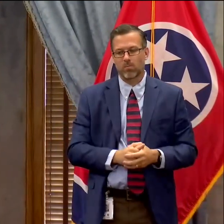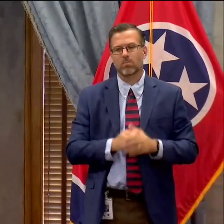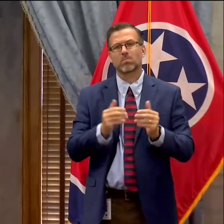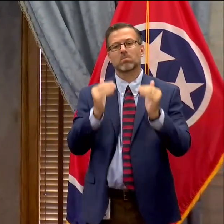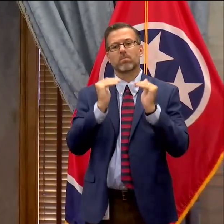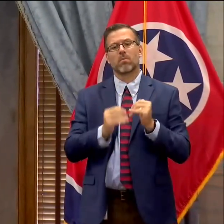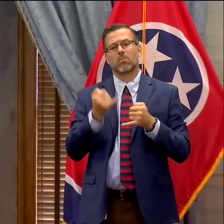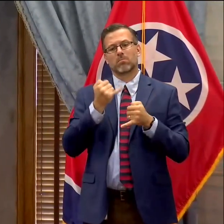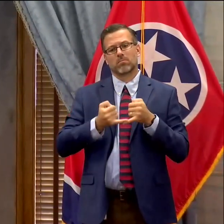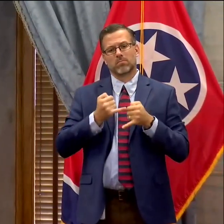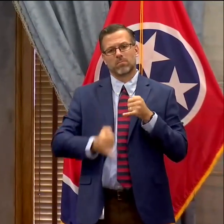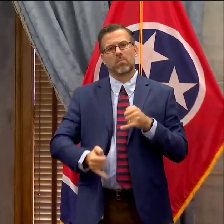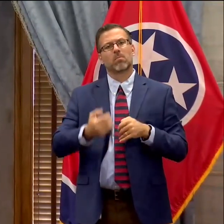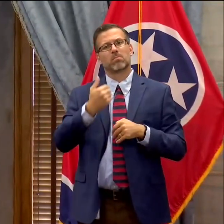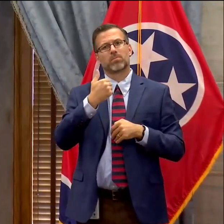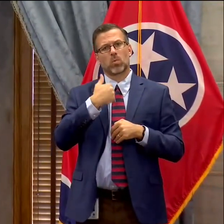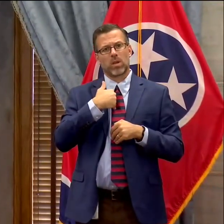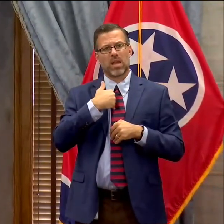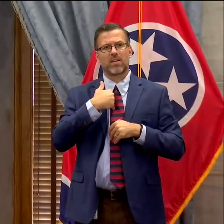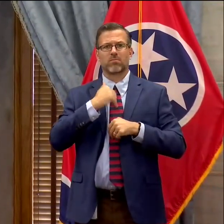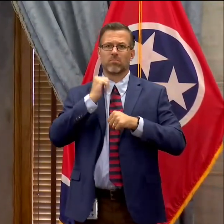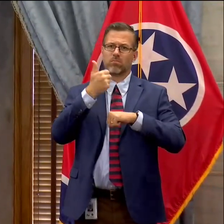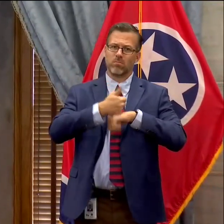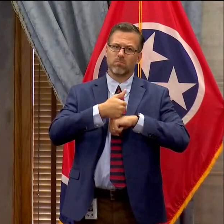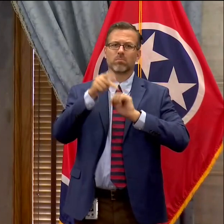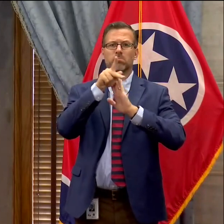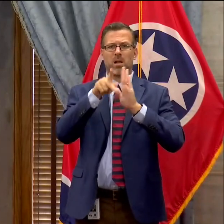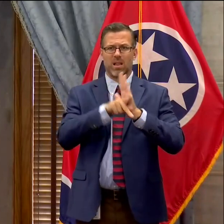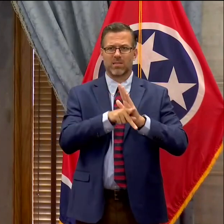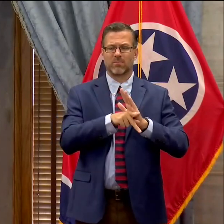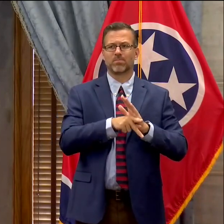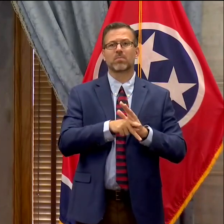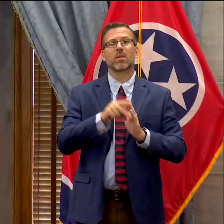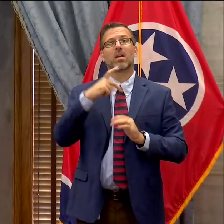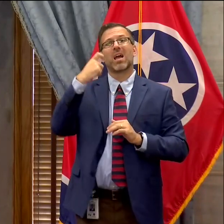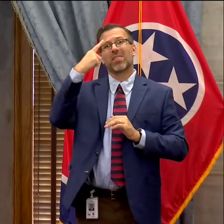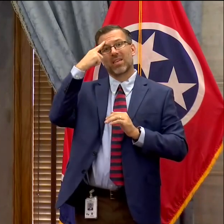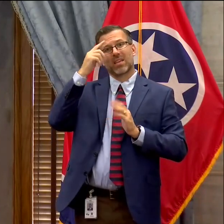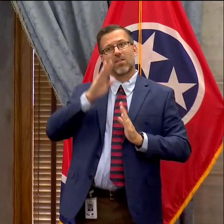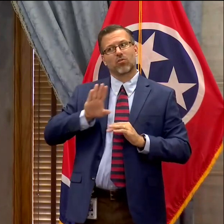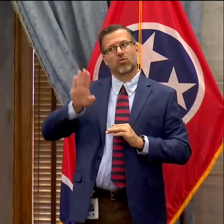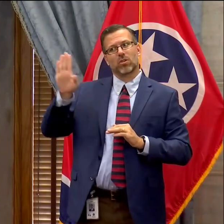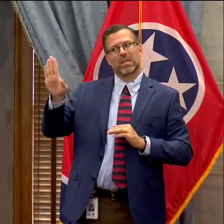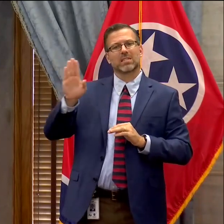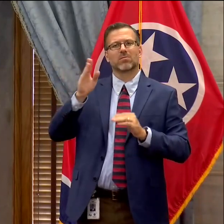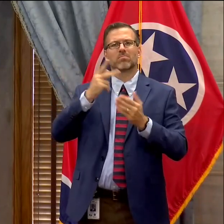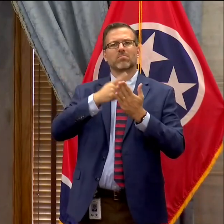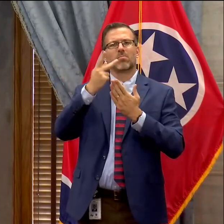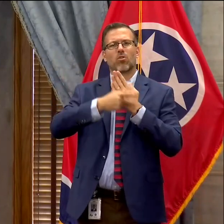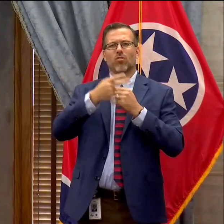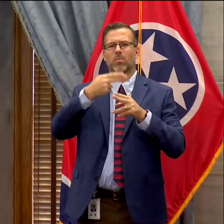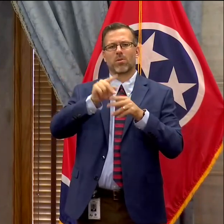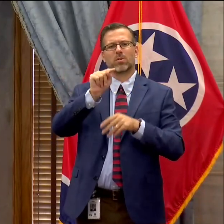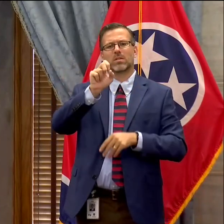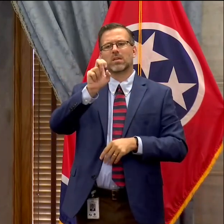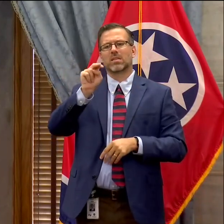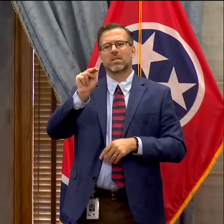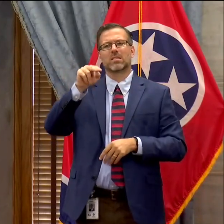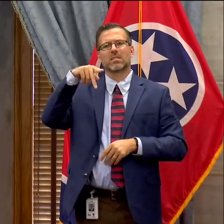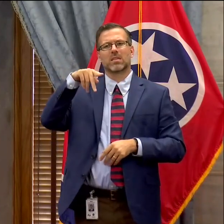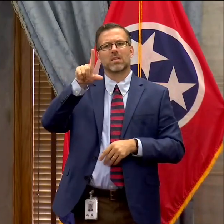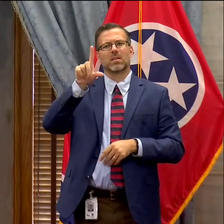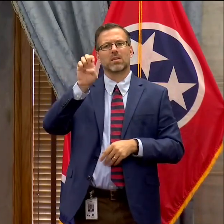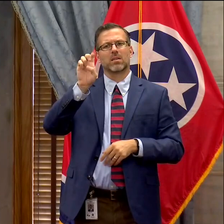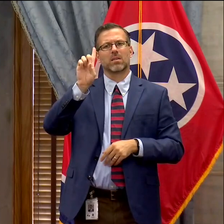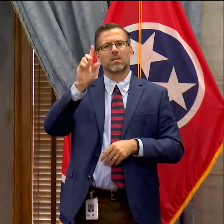we have a foundational set of operating procedures. Through the Governor's Tennessee Pledge for Higher Education, we have a baseline for what safety should look